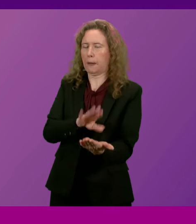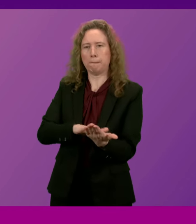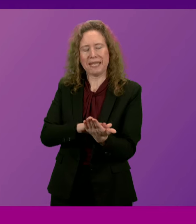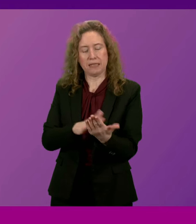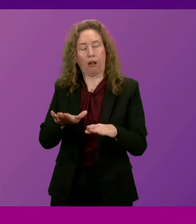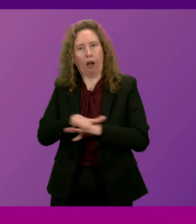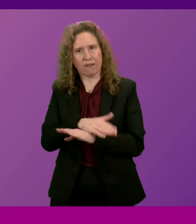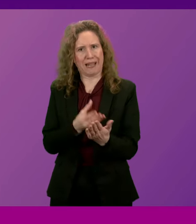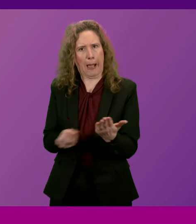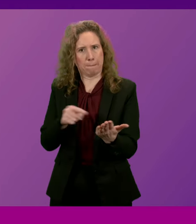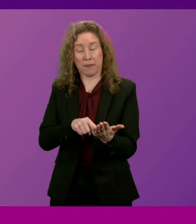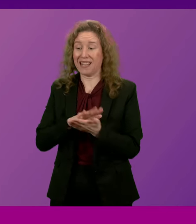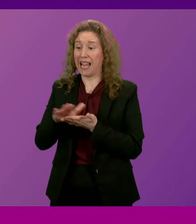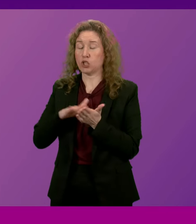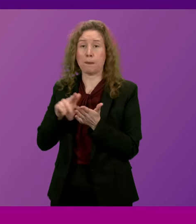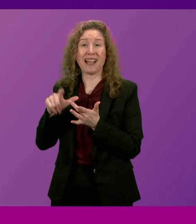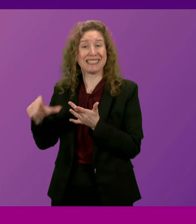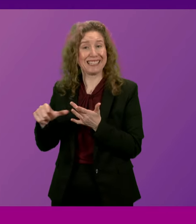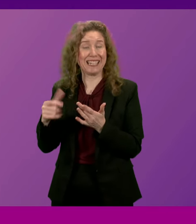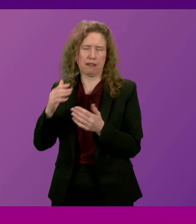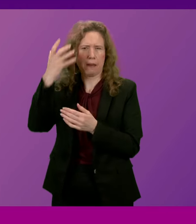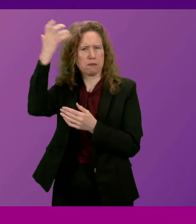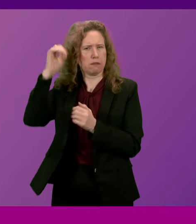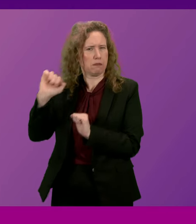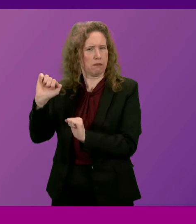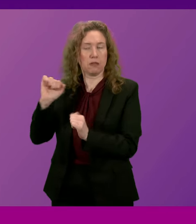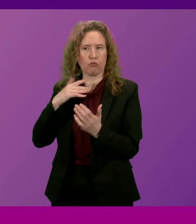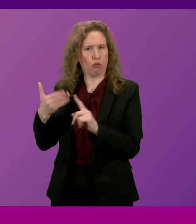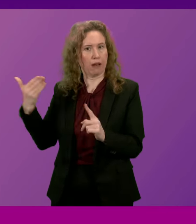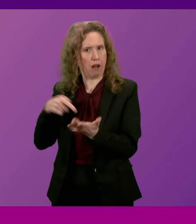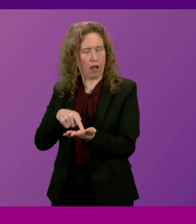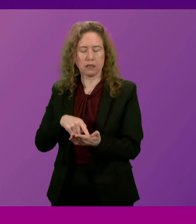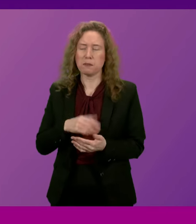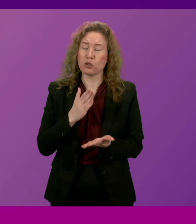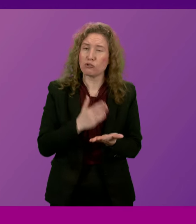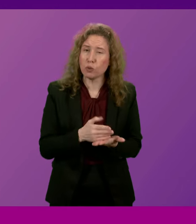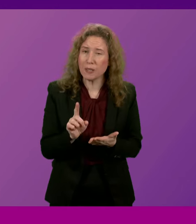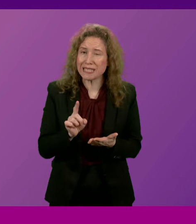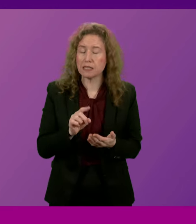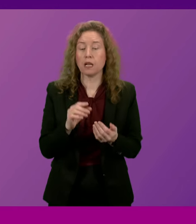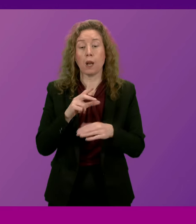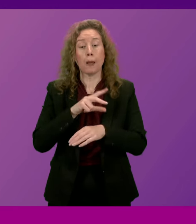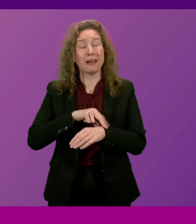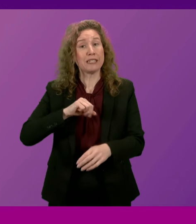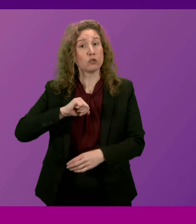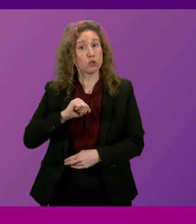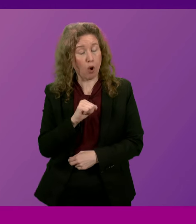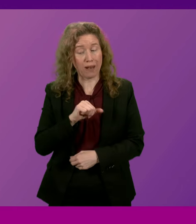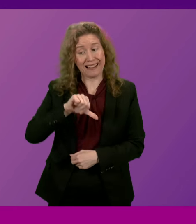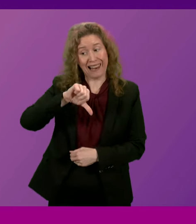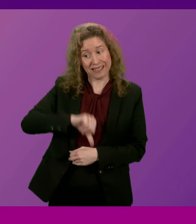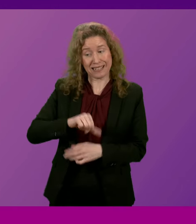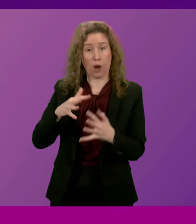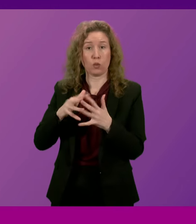HMIC have recognised. But the truth is, to the presiding officer, that while Police Scotland may have let down